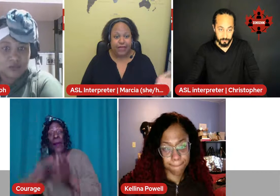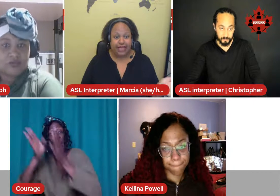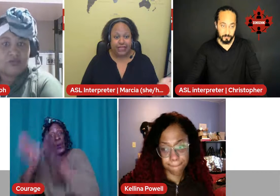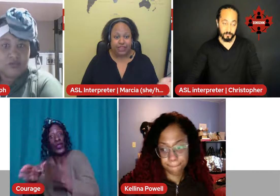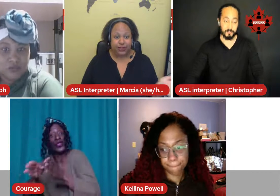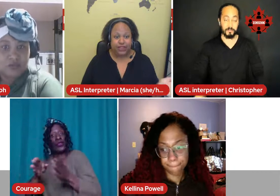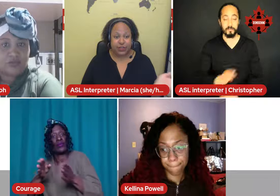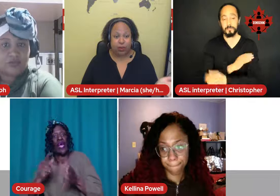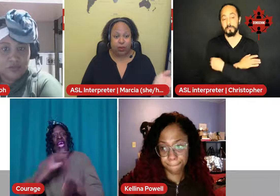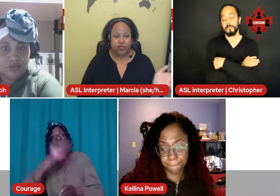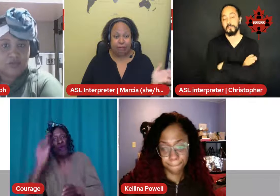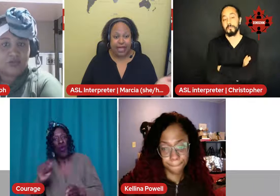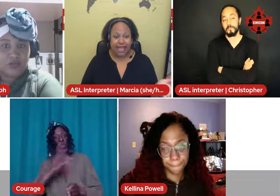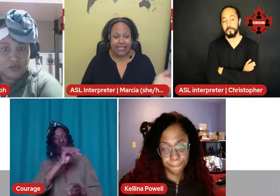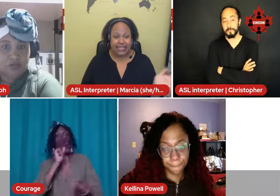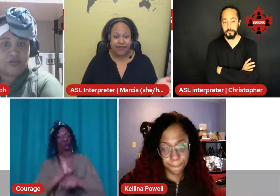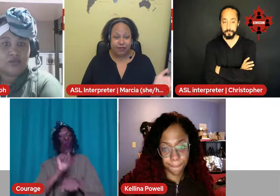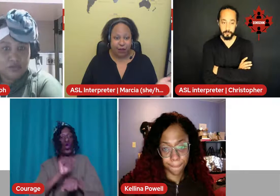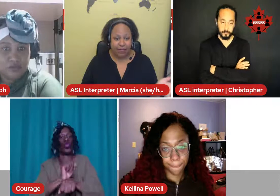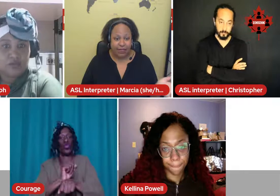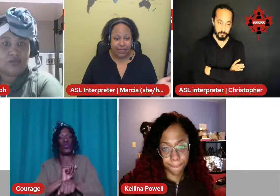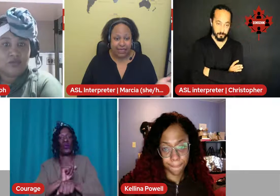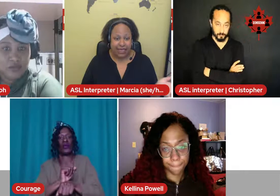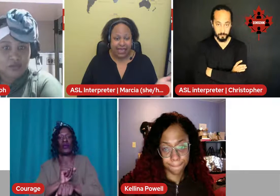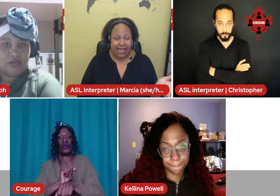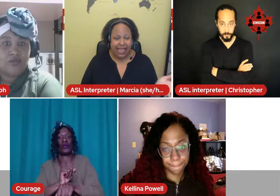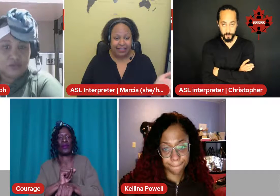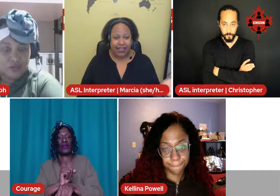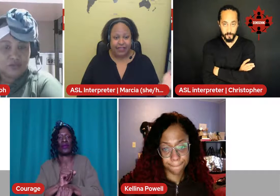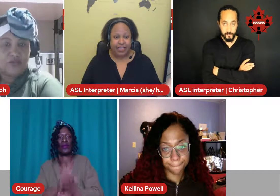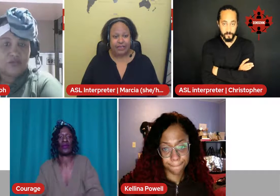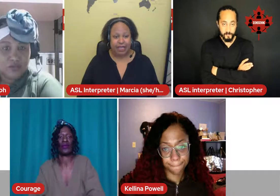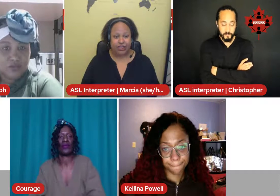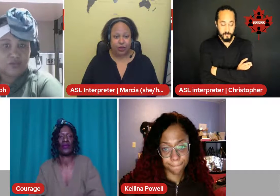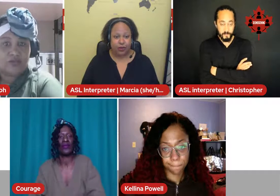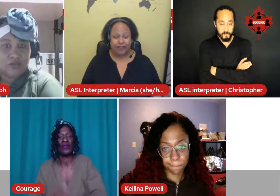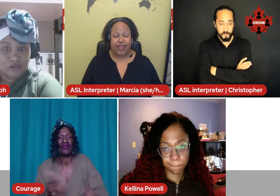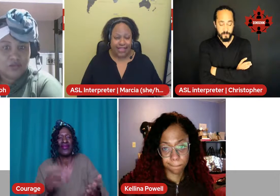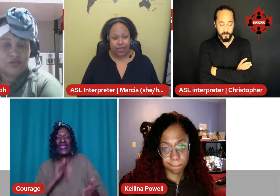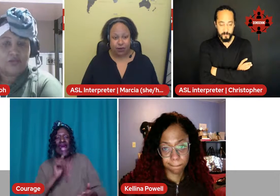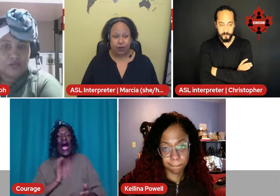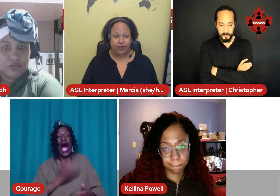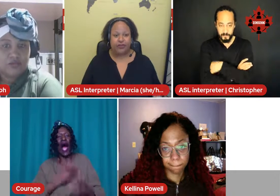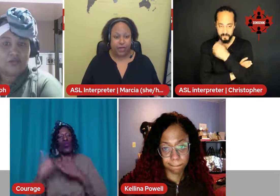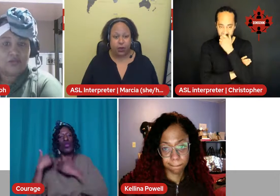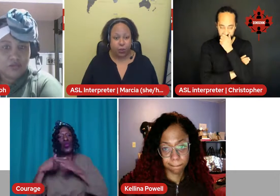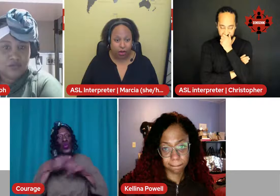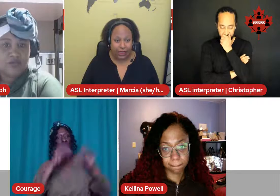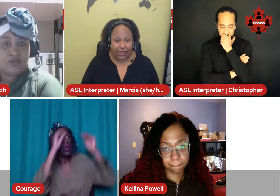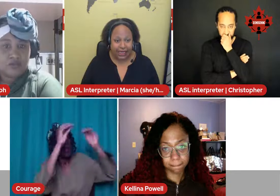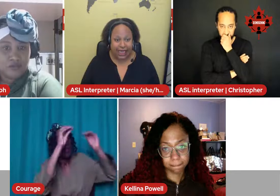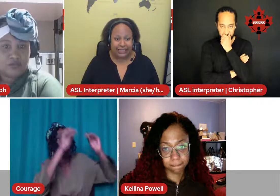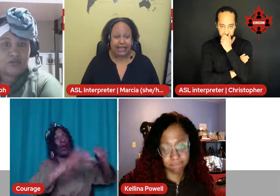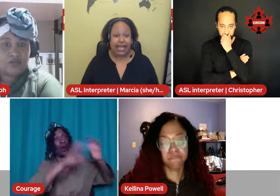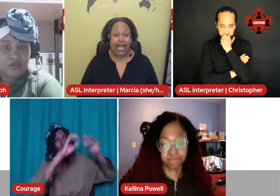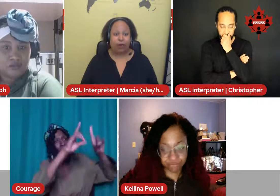making that choice to work with a black deaf woman, then they need to make sure that they can work with you and that it'll work. It's not our